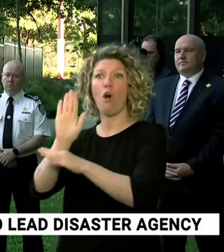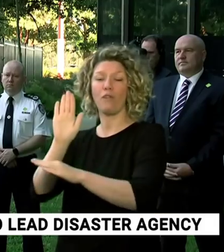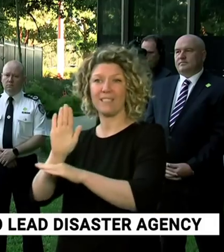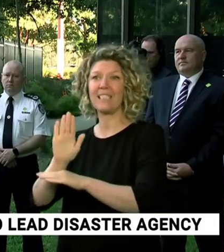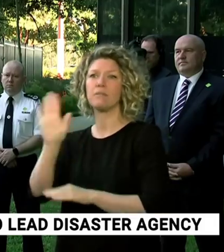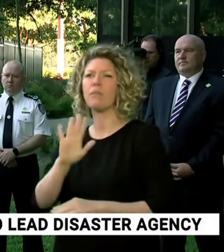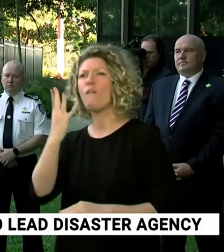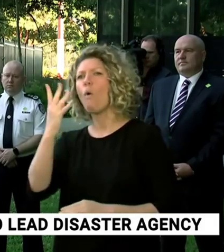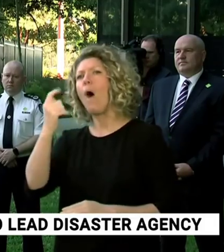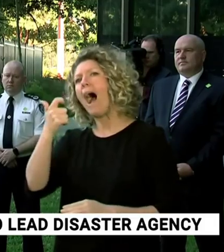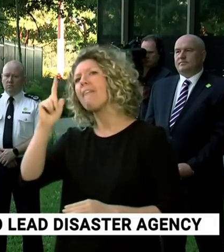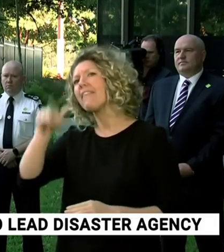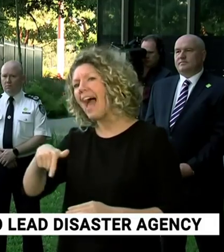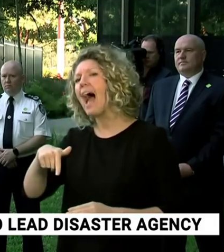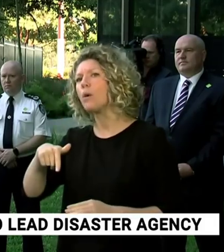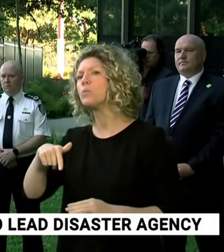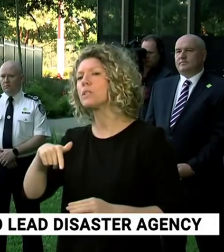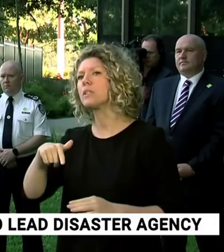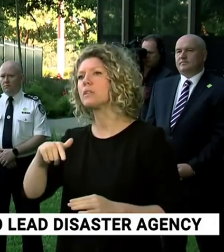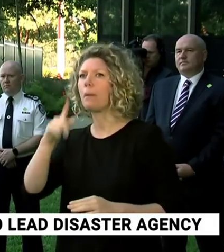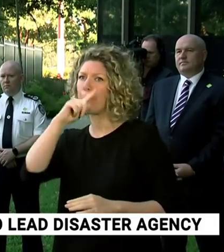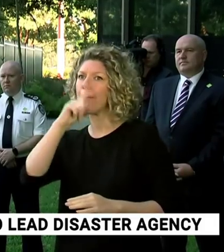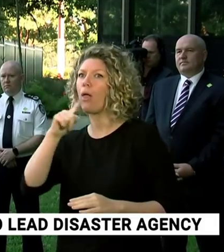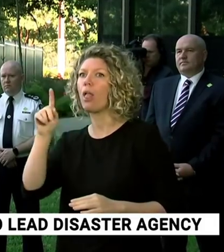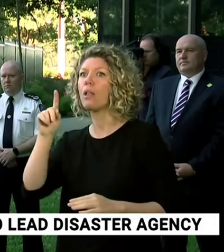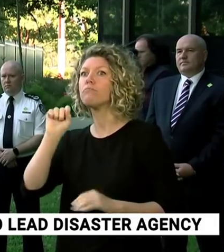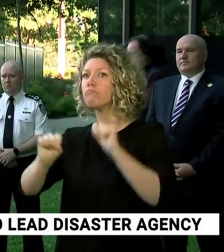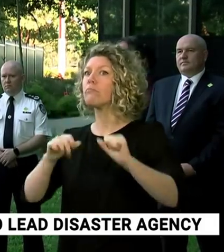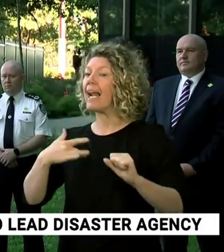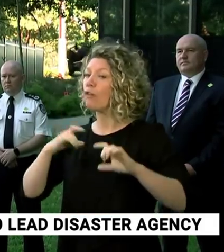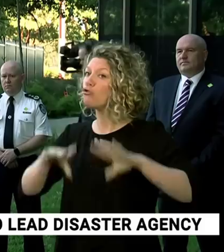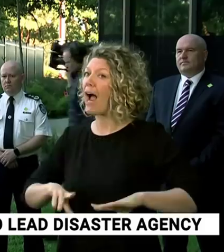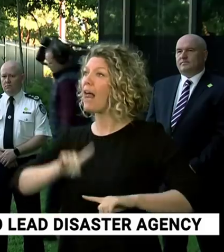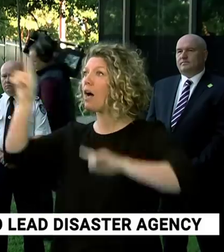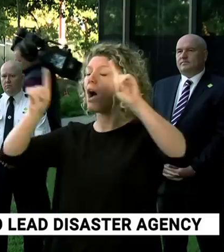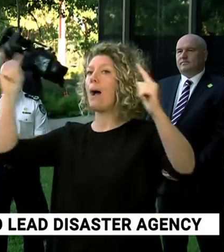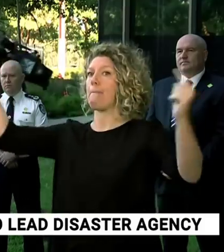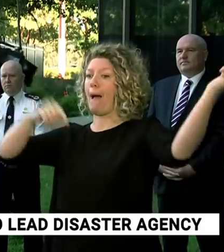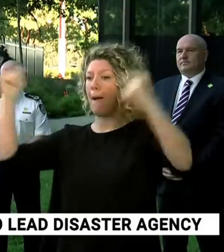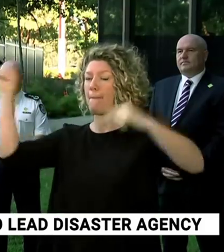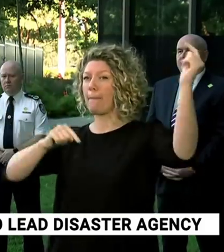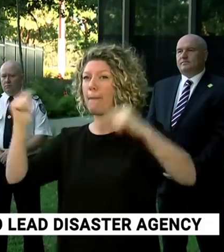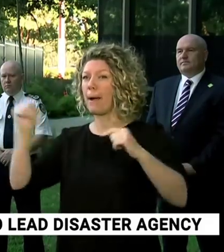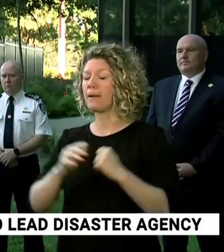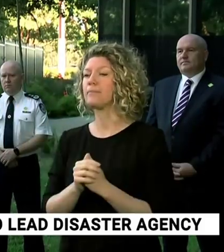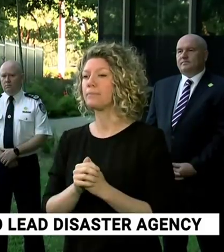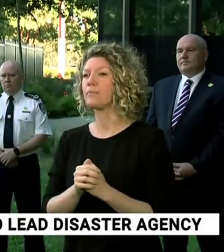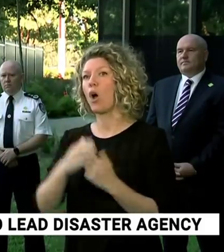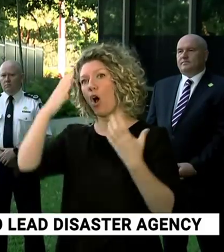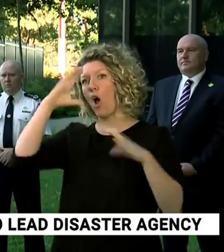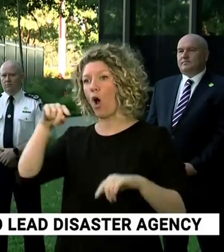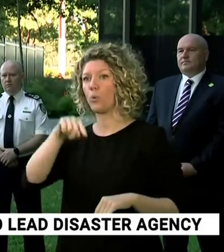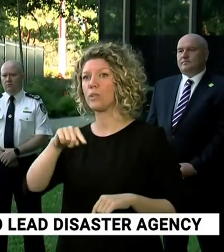Australians in hotel rooms across Sydney. And Wednesday we'll see the first hotel close